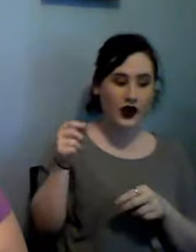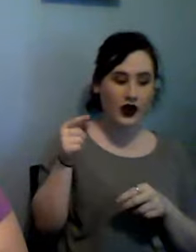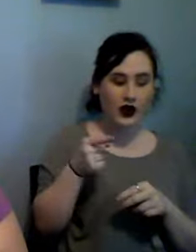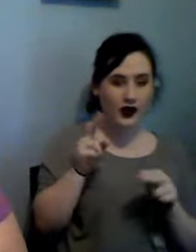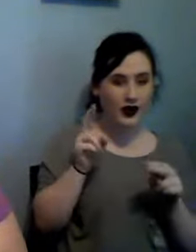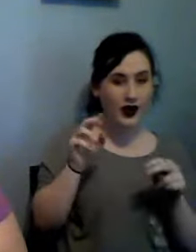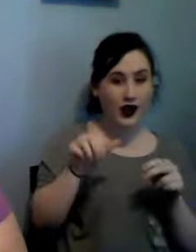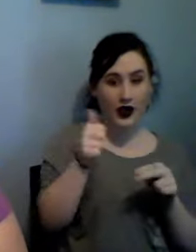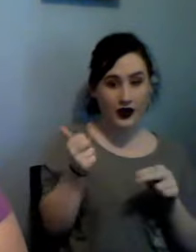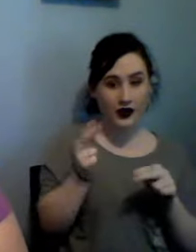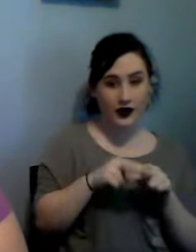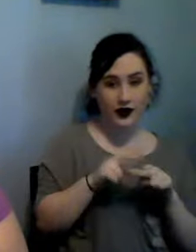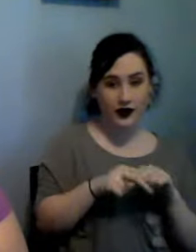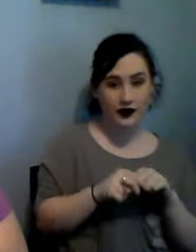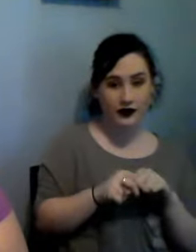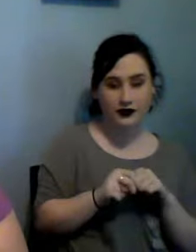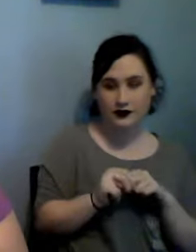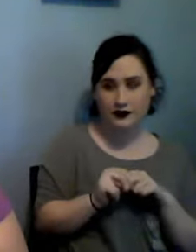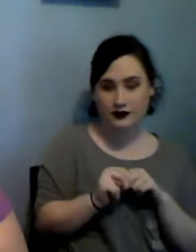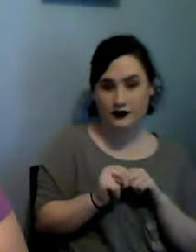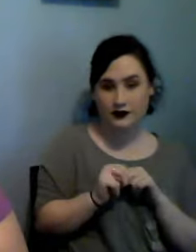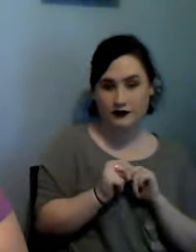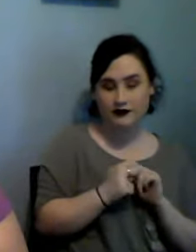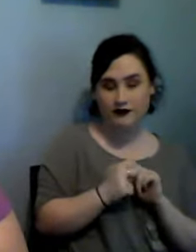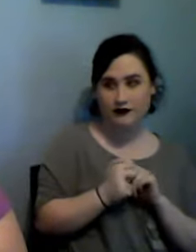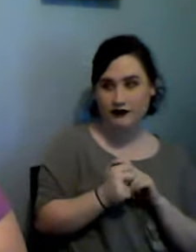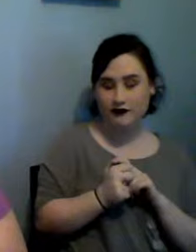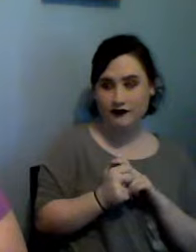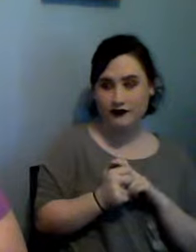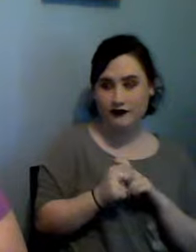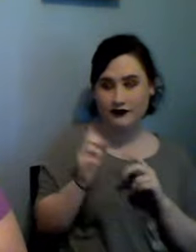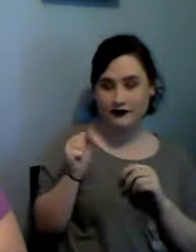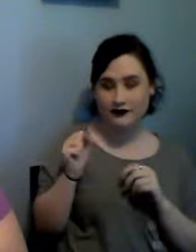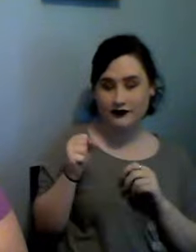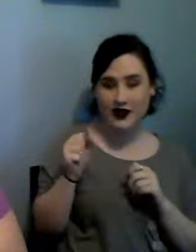did I say chair my recliner my bed